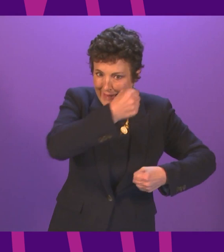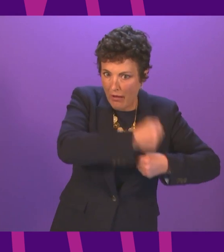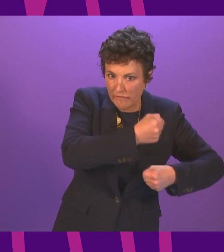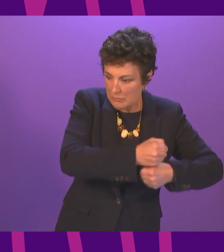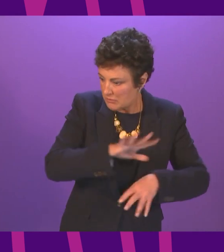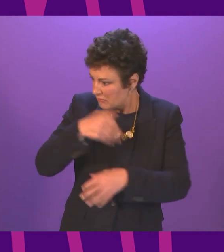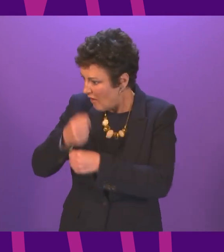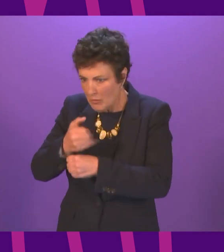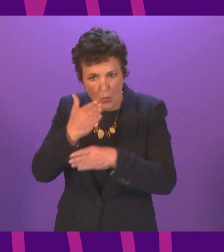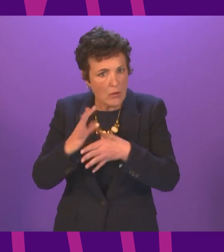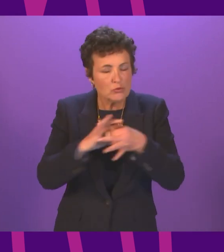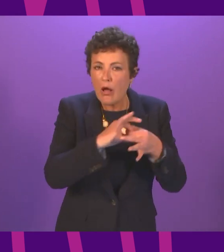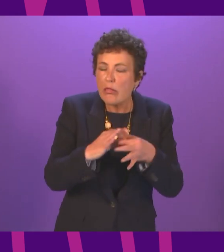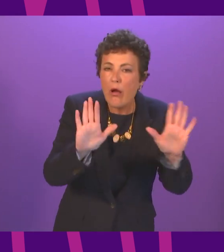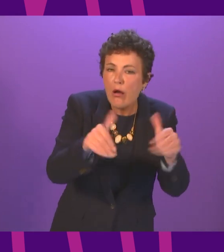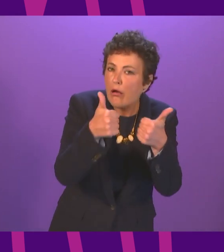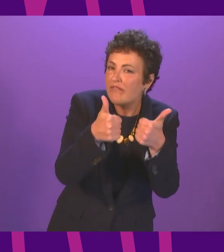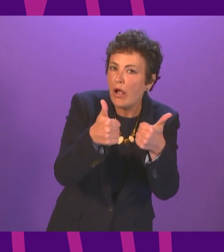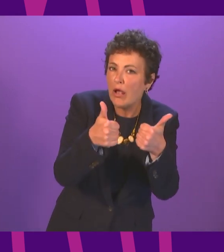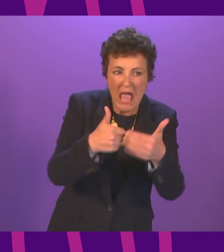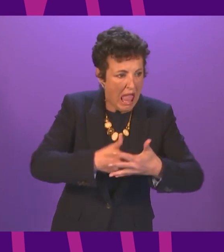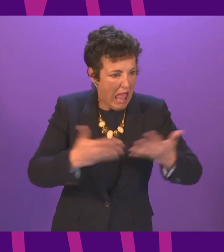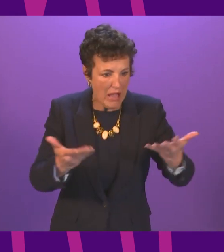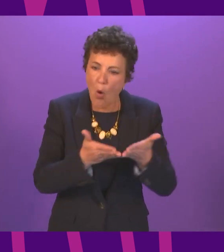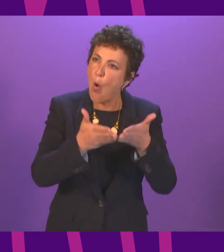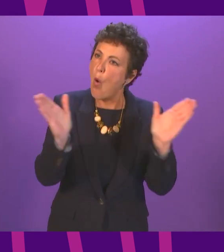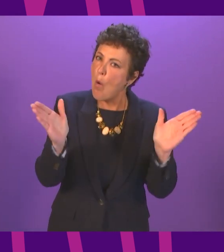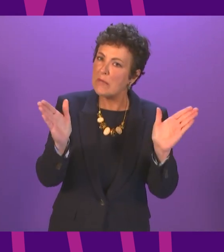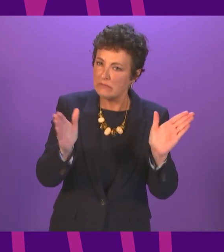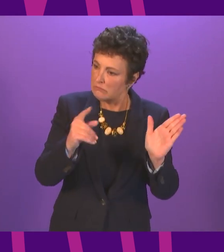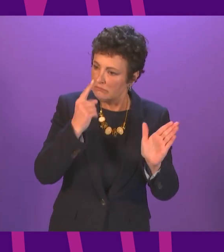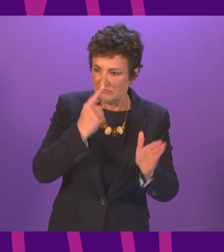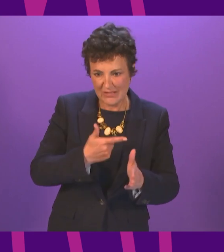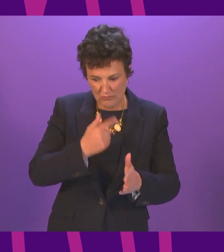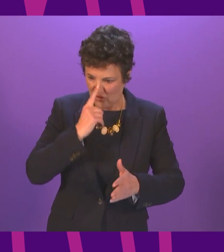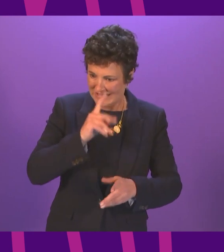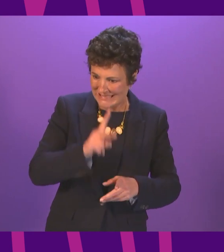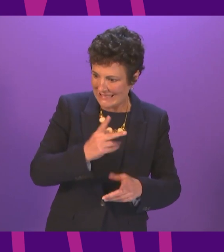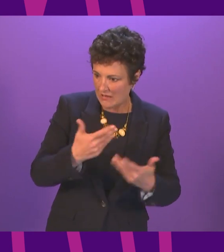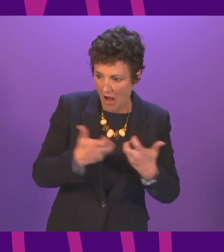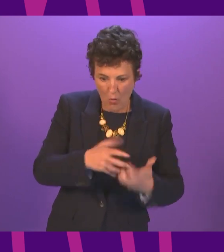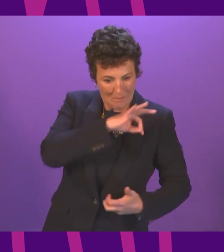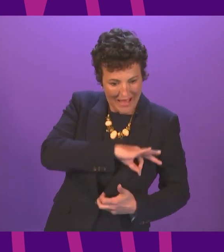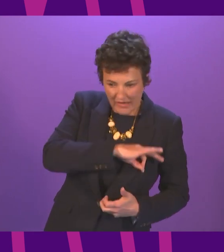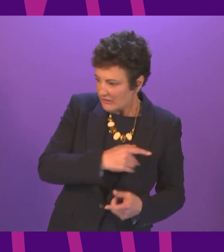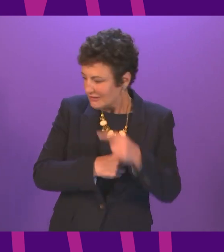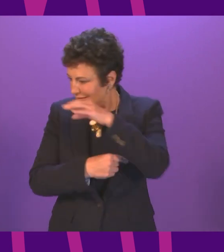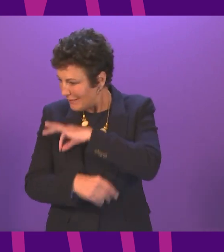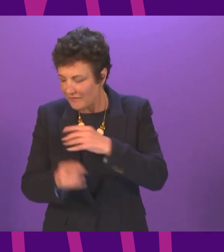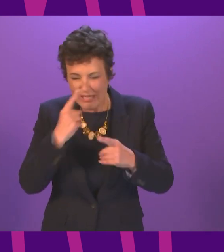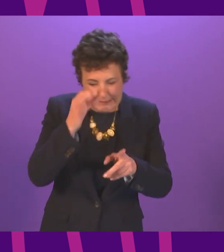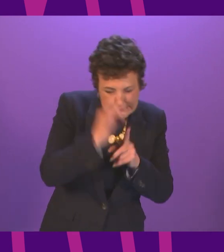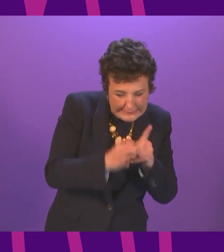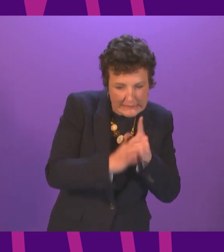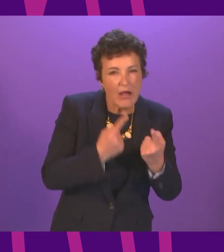common purposes and doing that in an open and a transparent way, where we have the benefit of substantive and